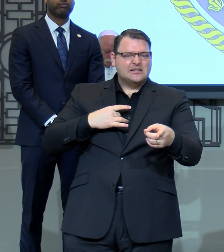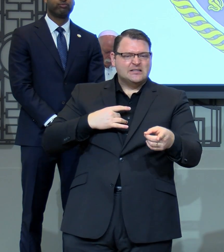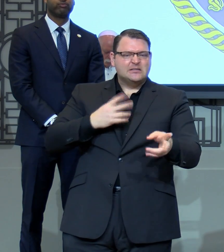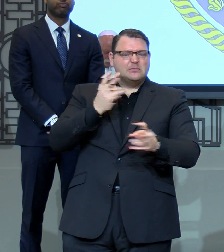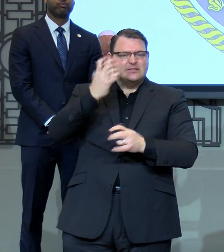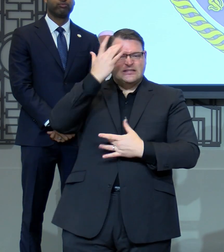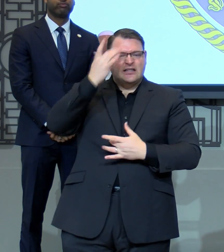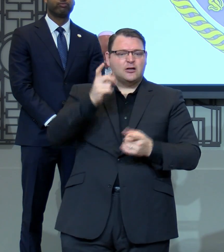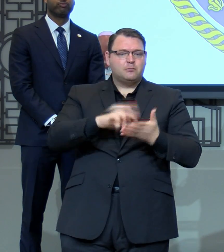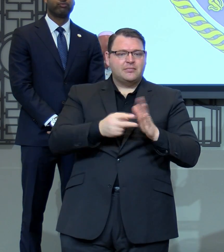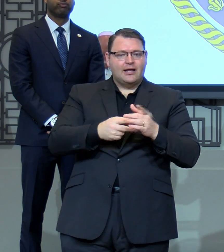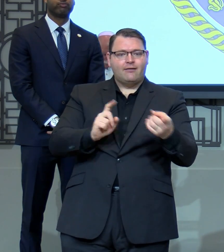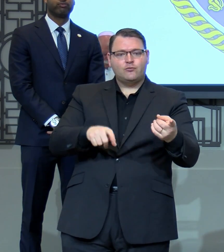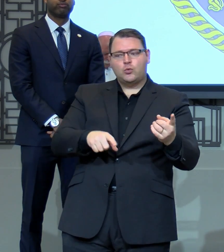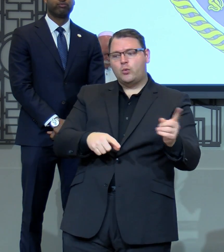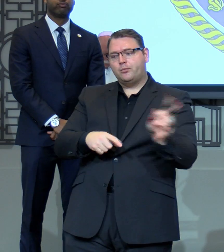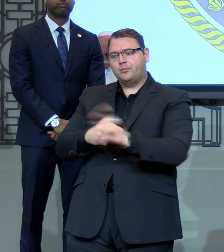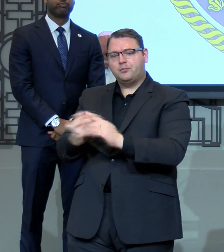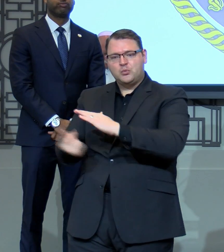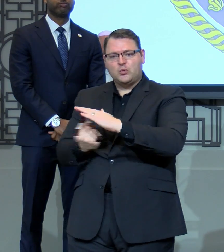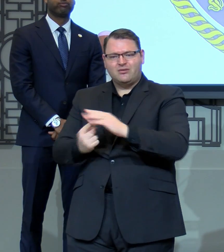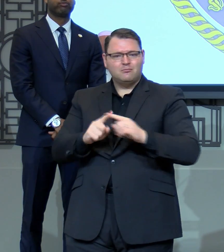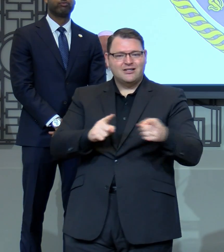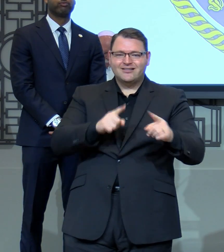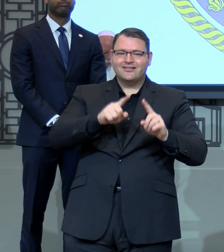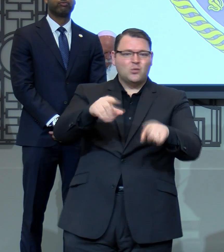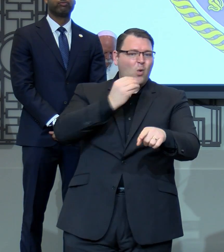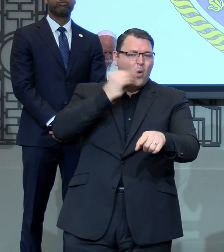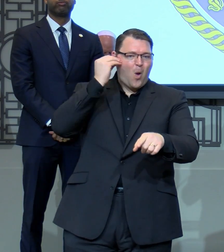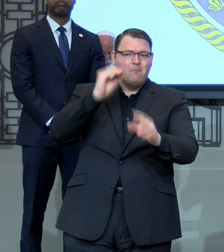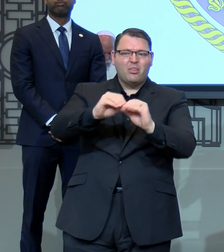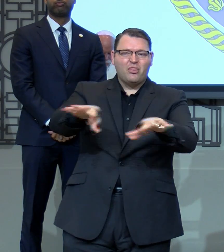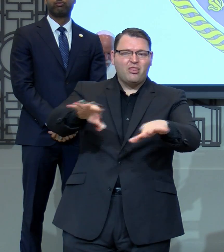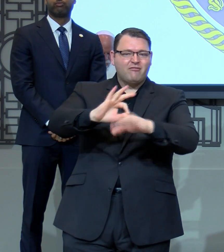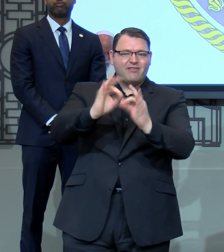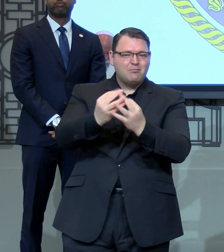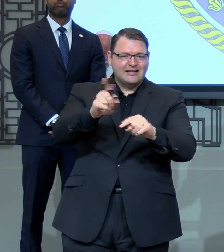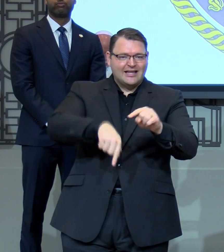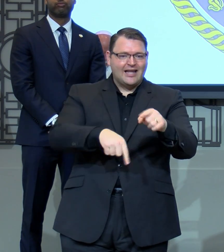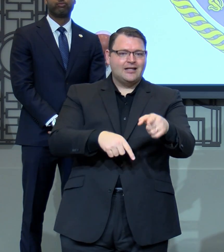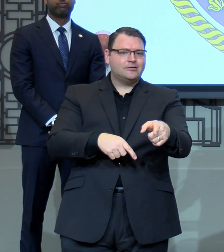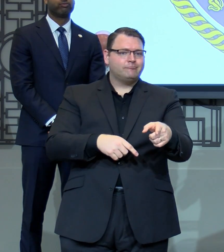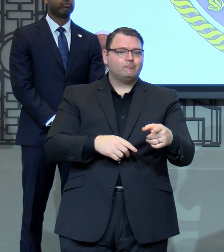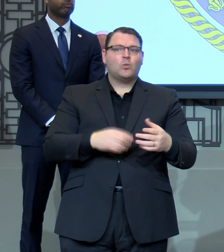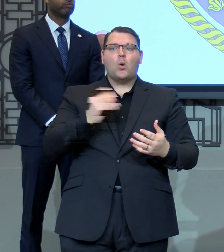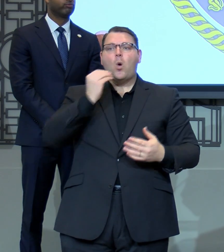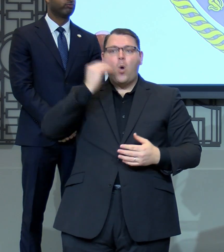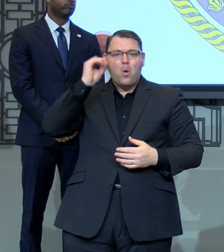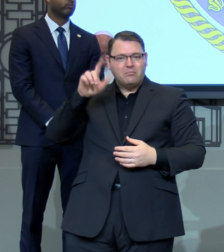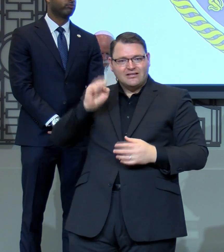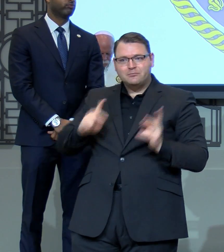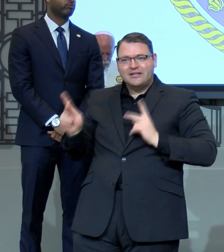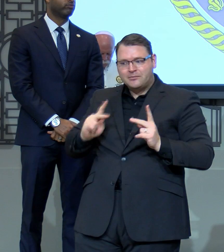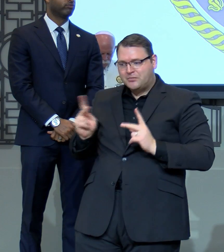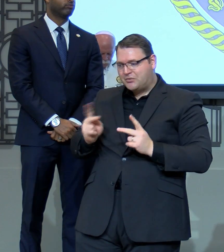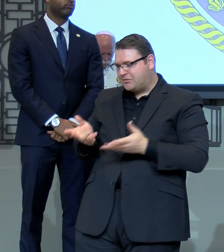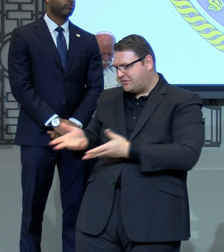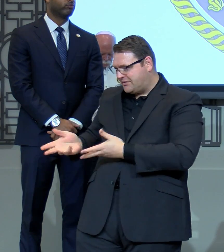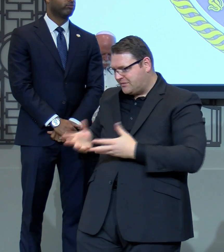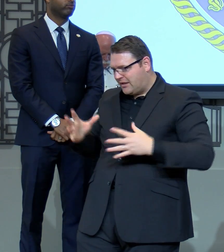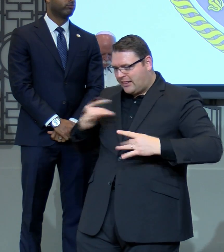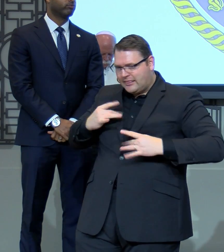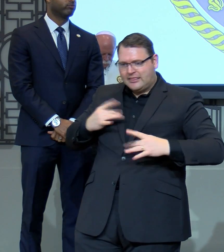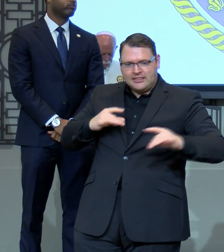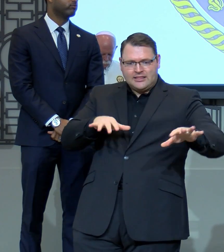for the homeless population and others that will be needed. And so we need to move forward on those agreements. And so we are going to be